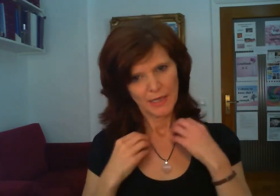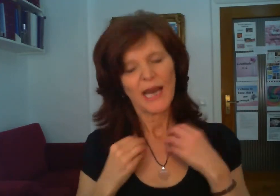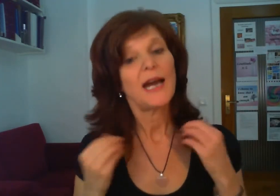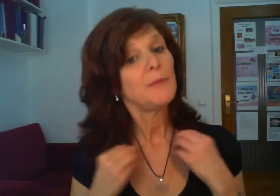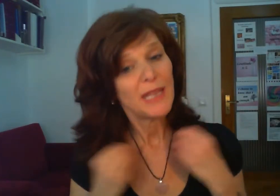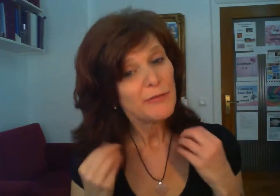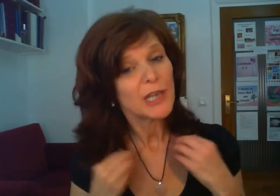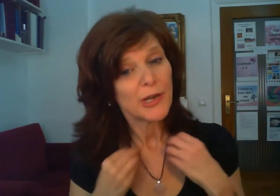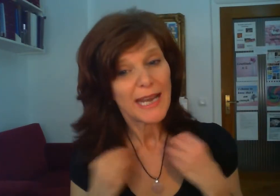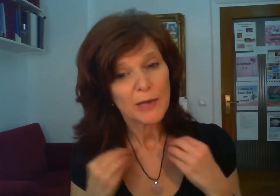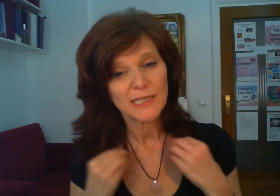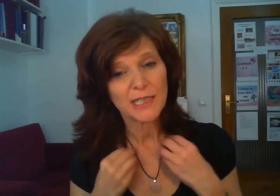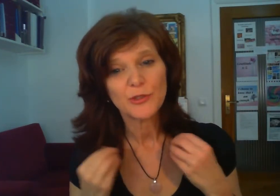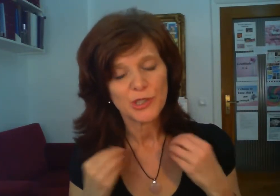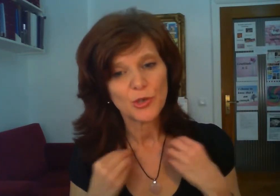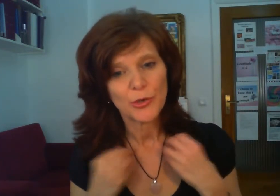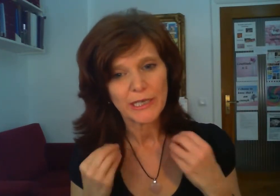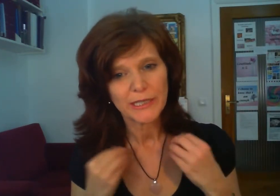i'm even going to allow myself to enjoy it